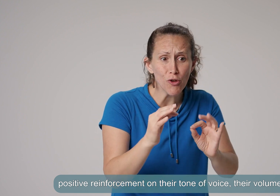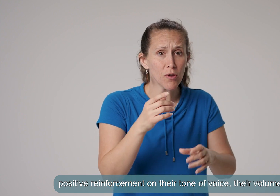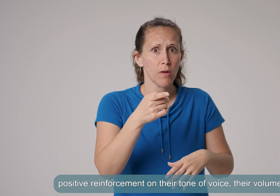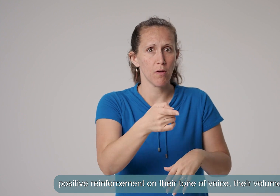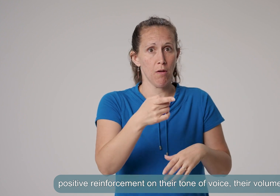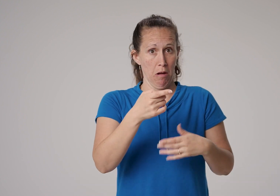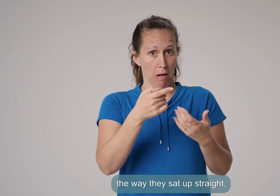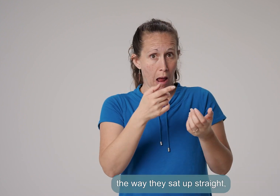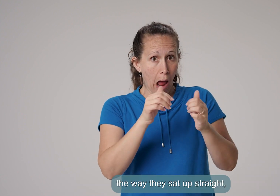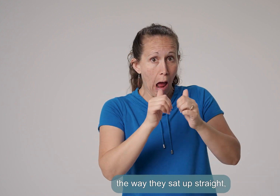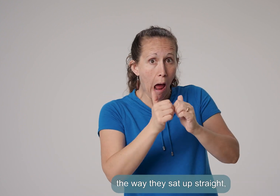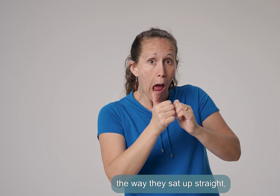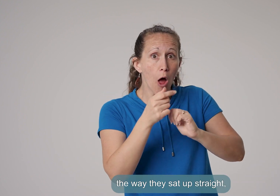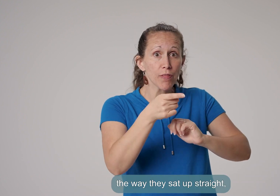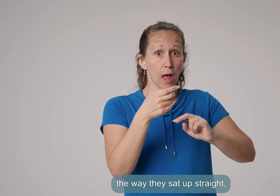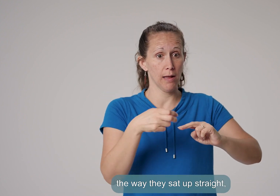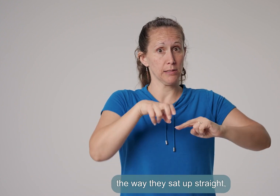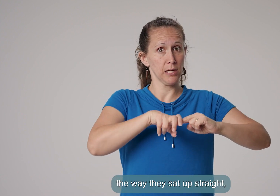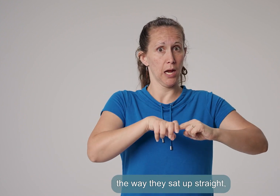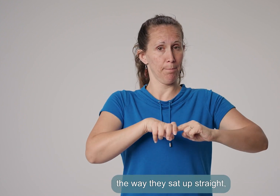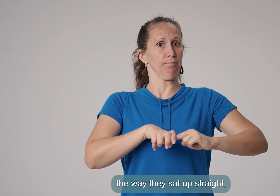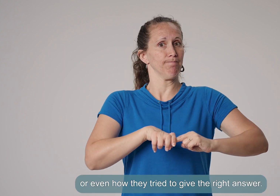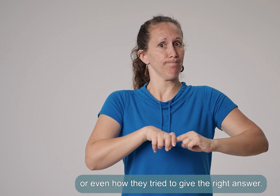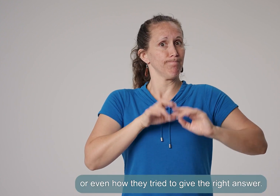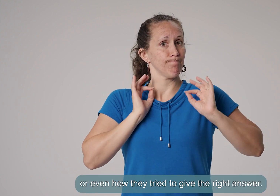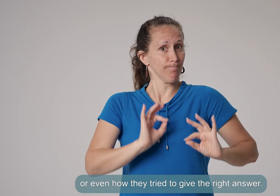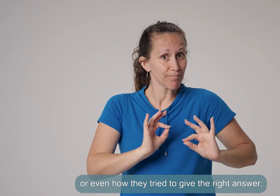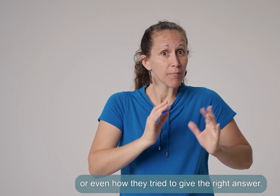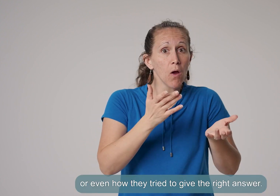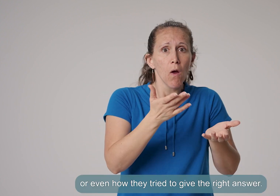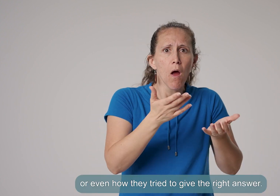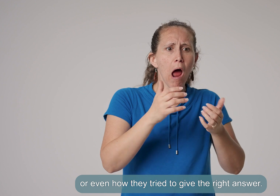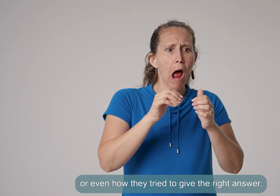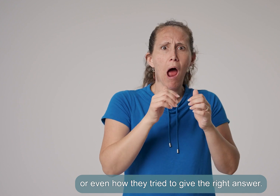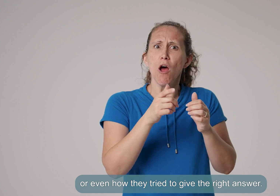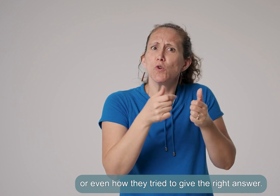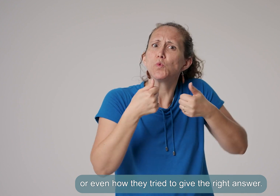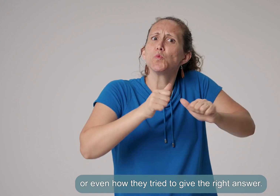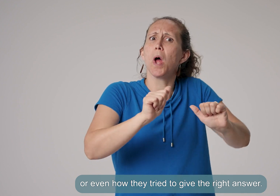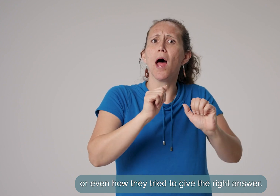volume, the way they sat up straight, or even how they tried to give the right answer.